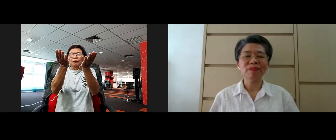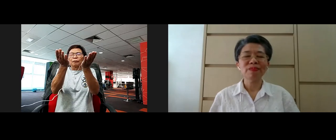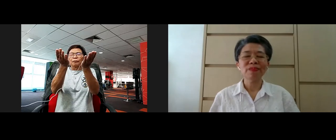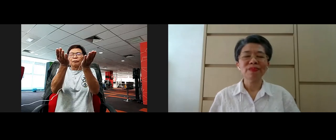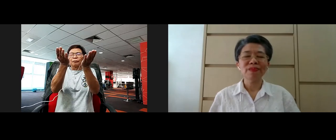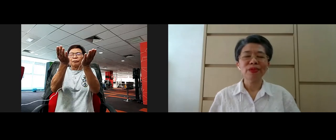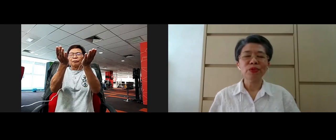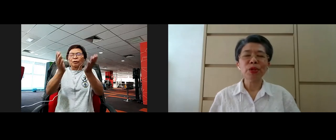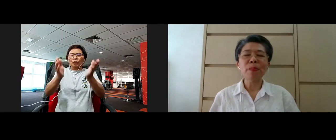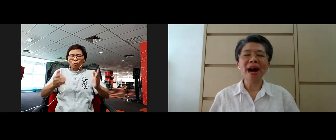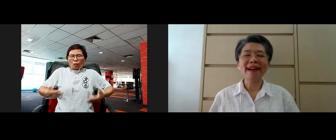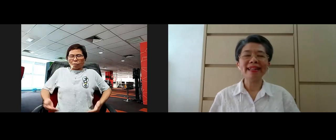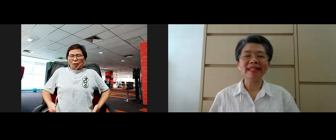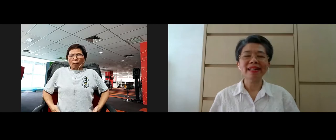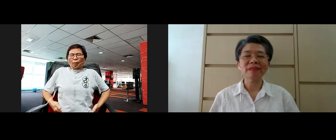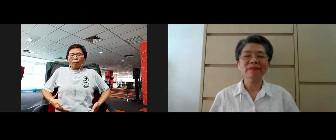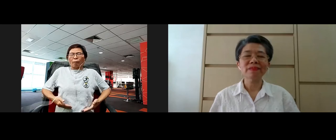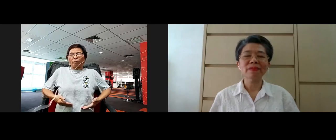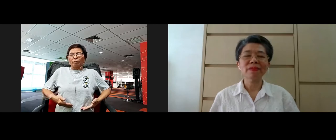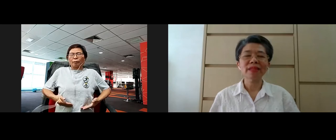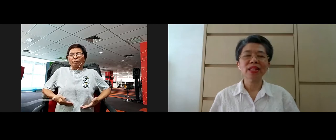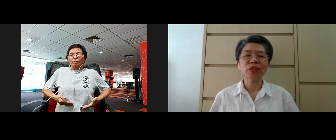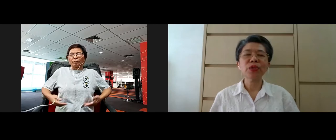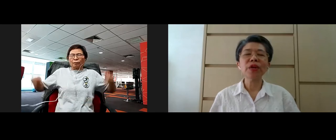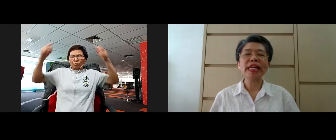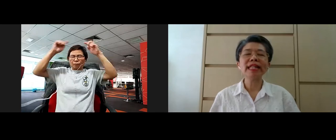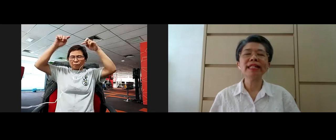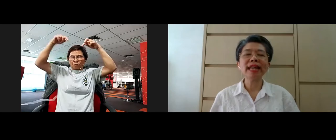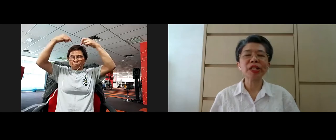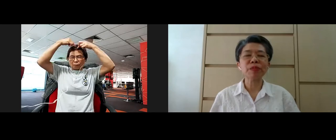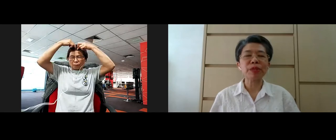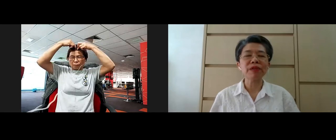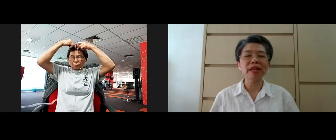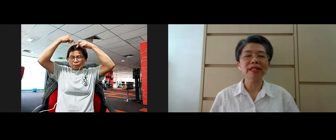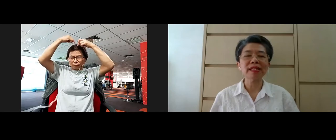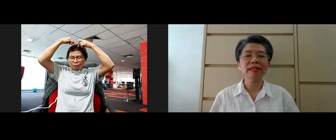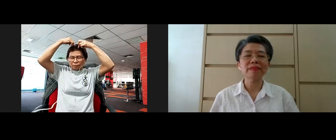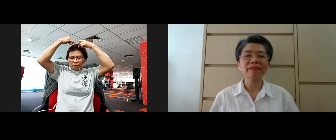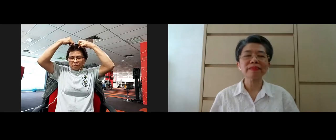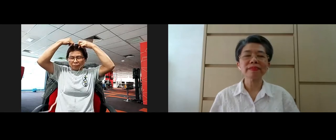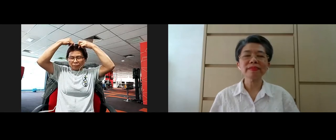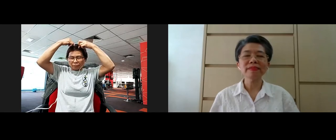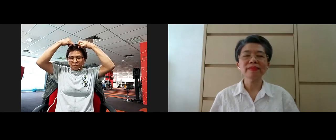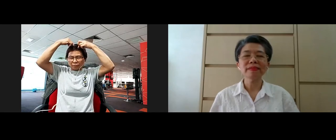to your mind, to your inner experience.